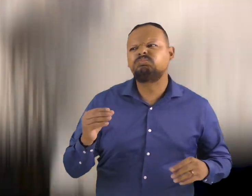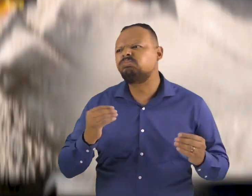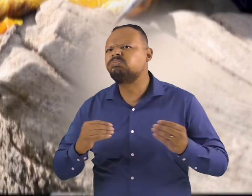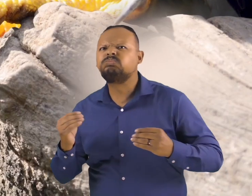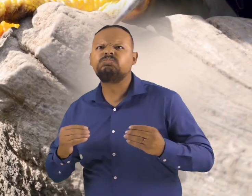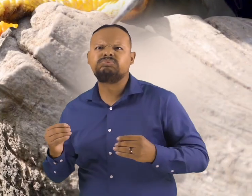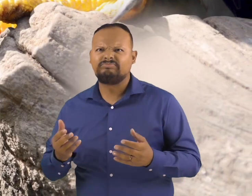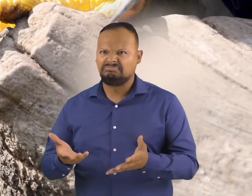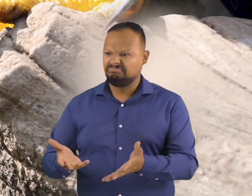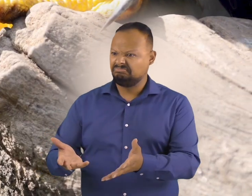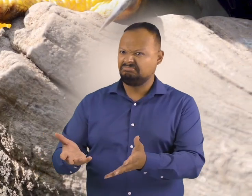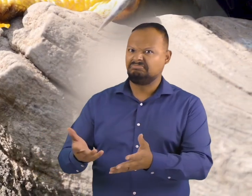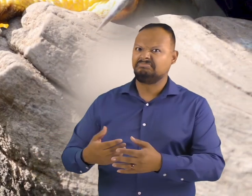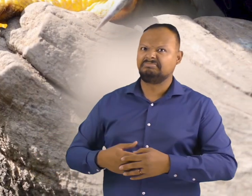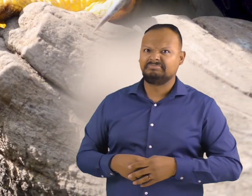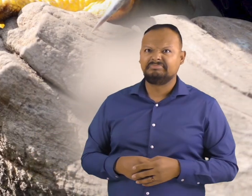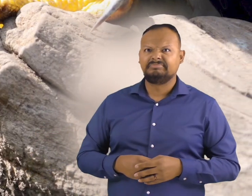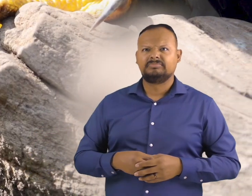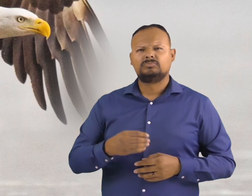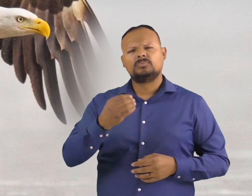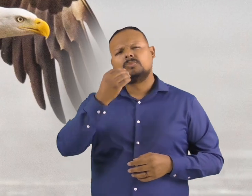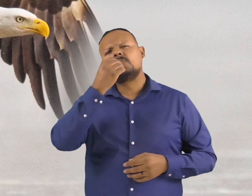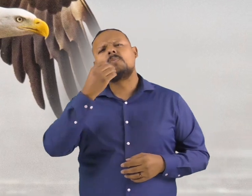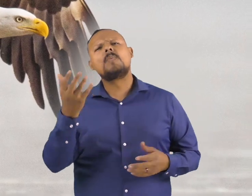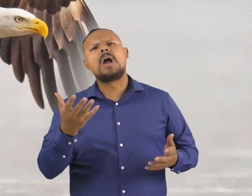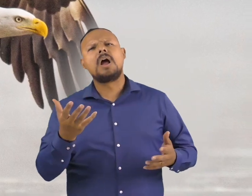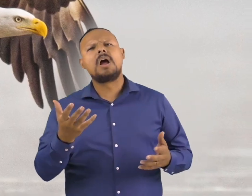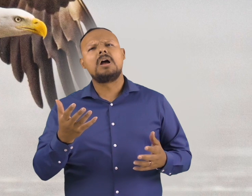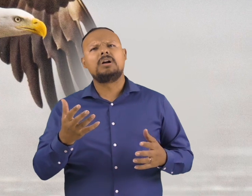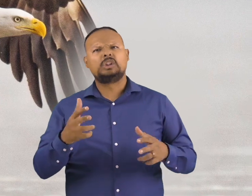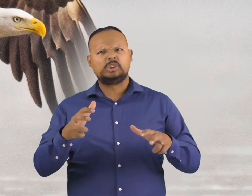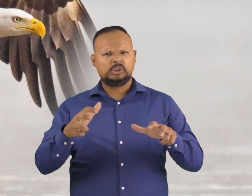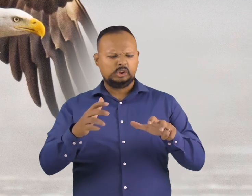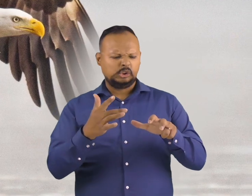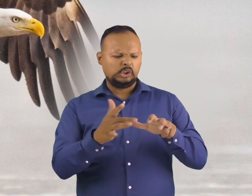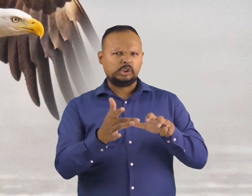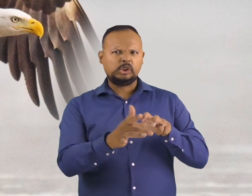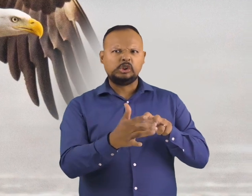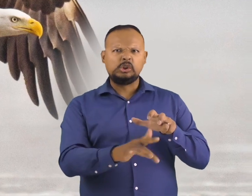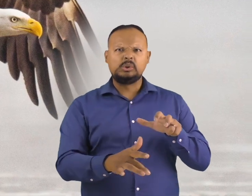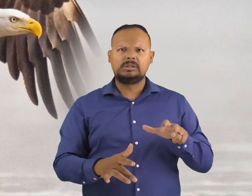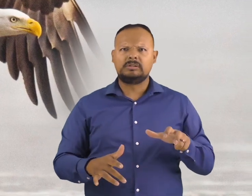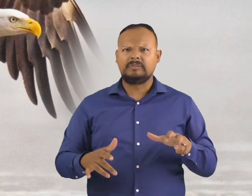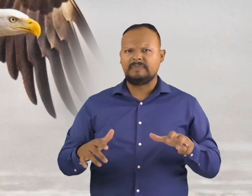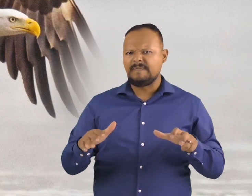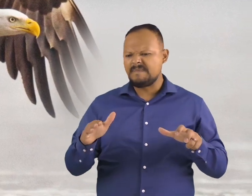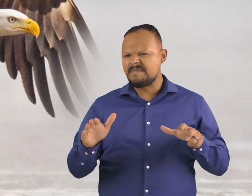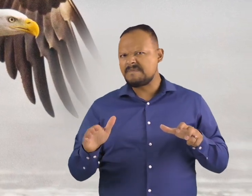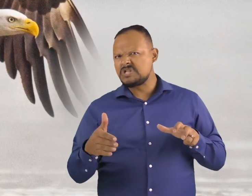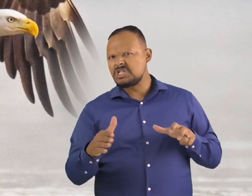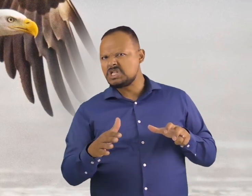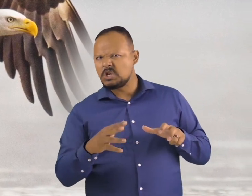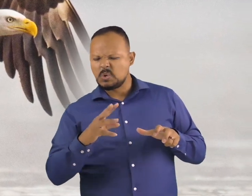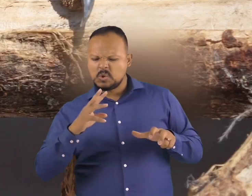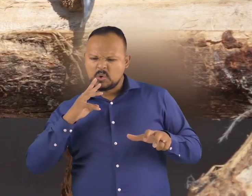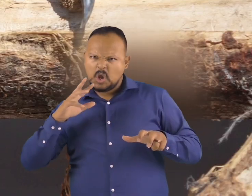Using their sharp talons, American Eagles snatch fish out of the water to feed on. The